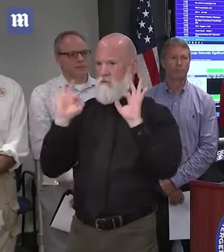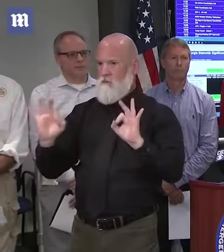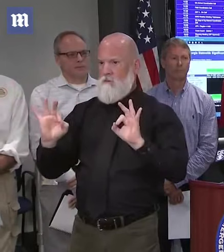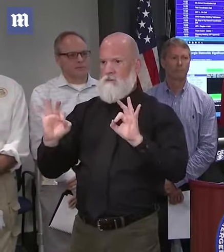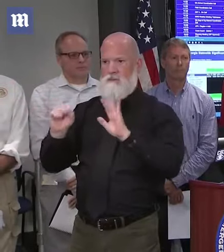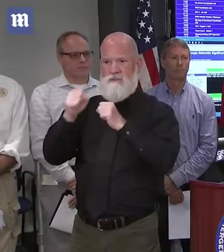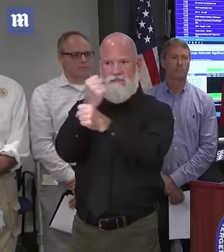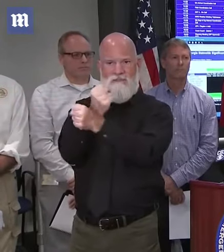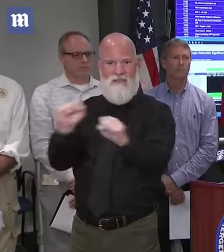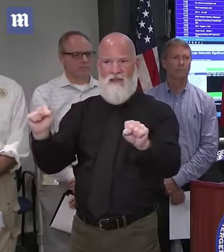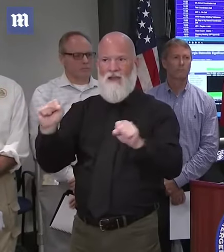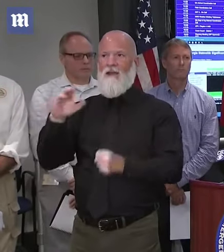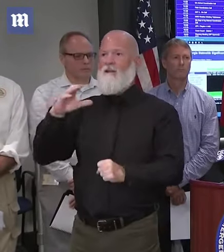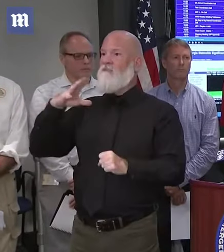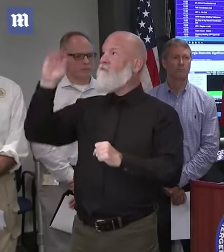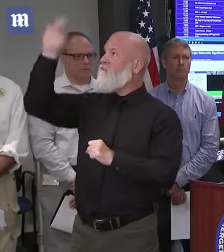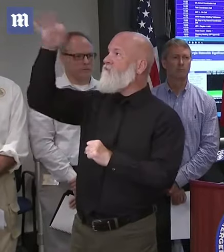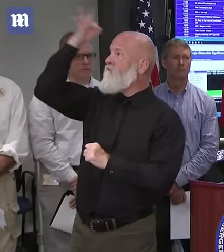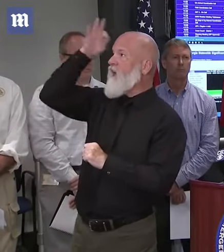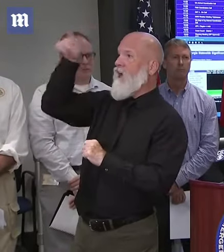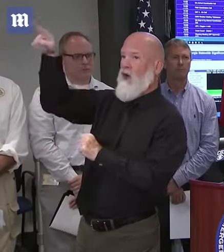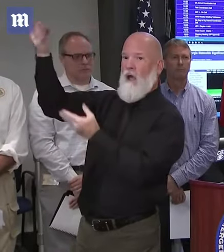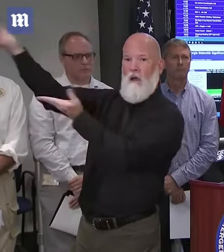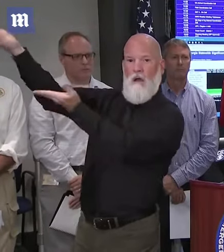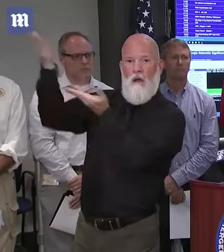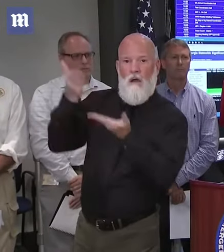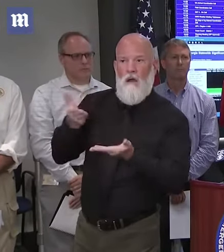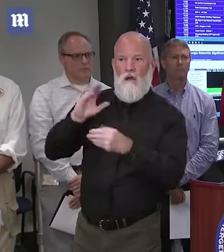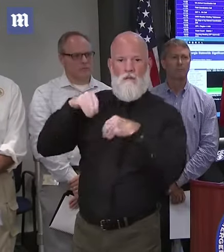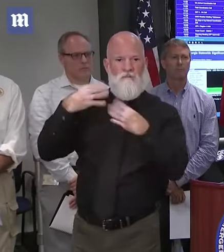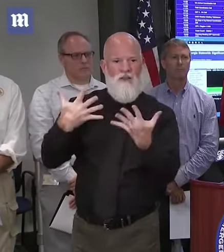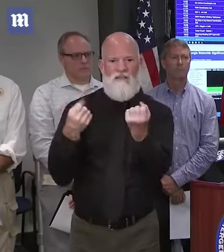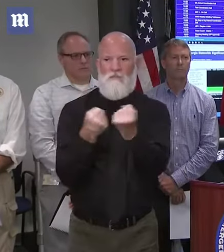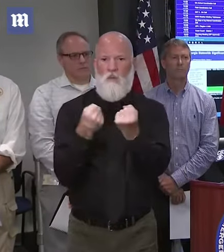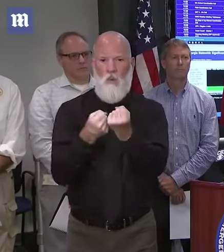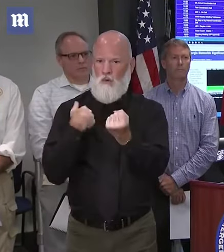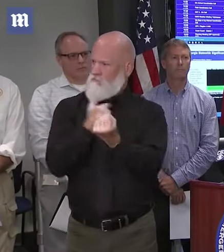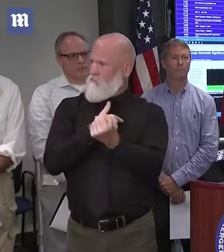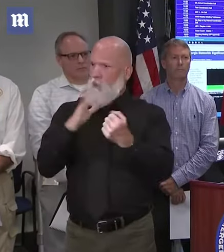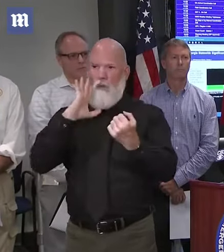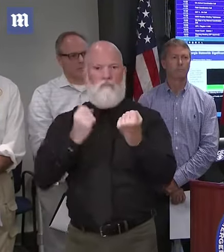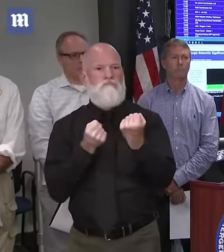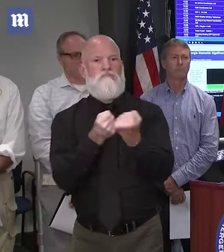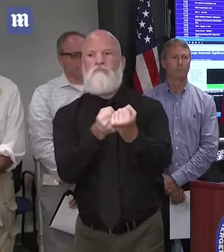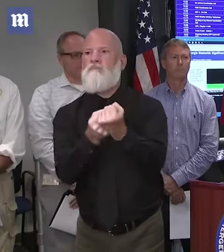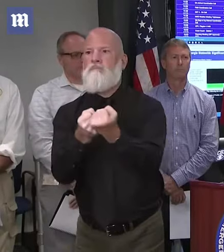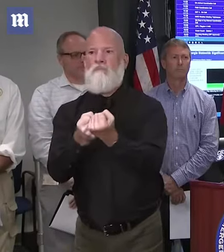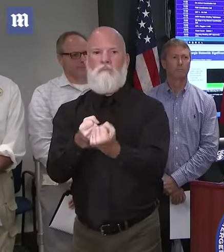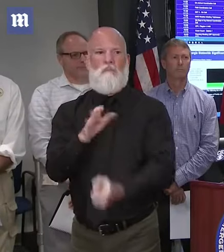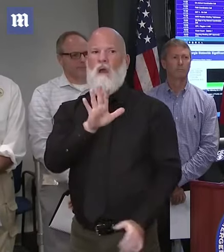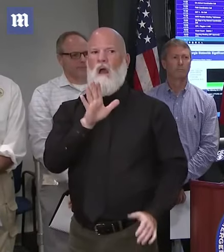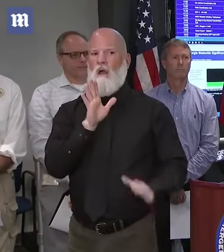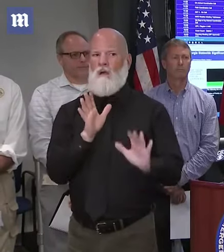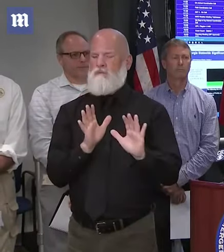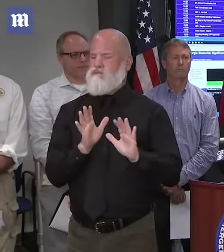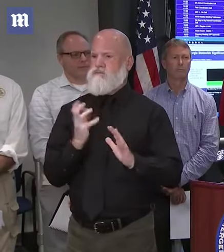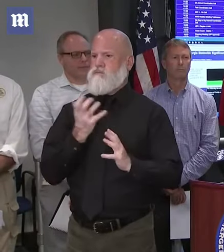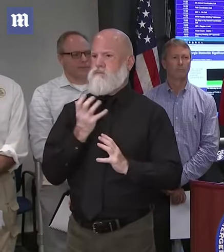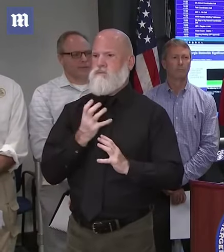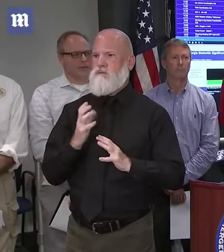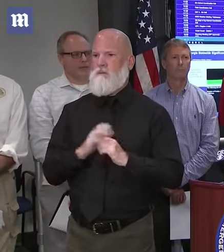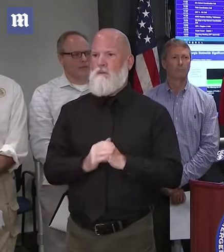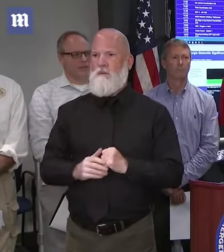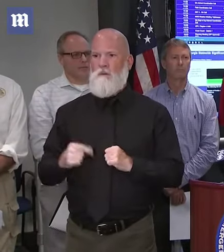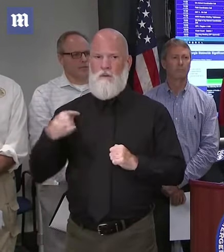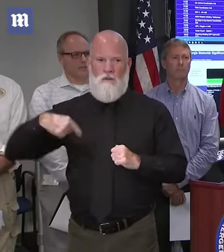support, but we can't do everything. People on the ground doing what they can do in their own community, that's